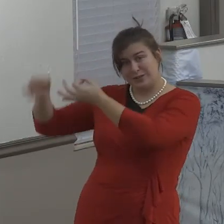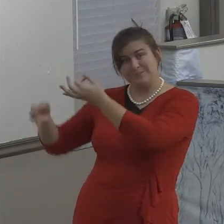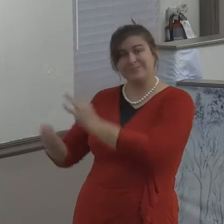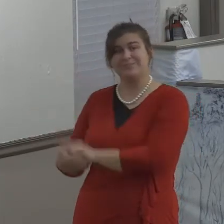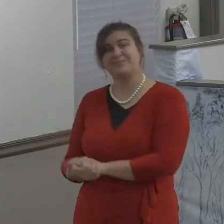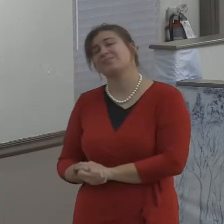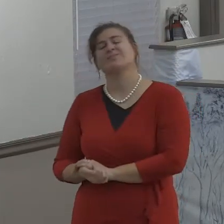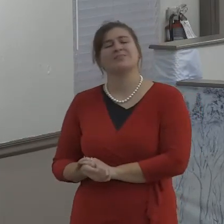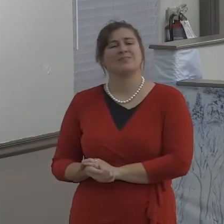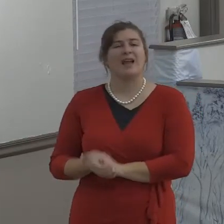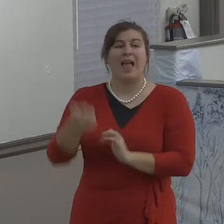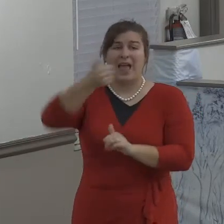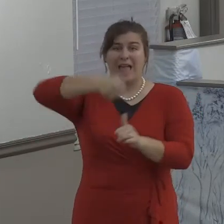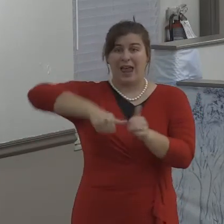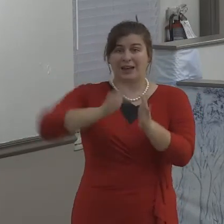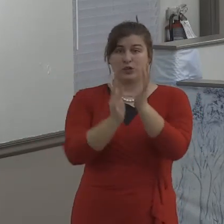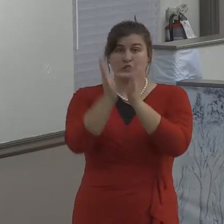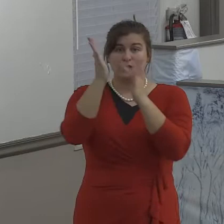I'm preaching to me.